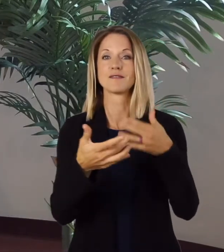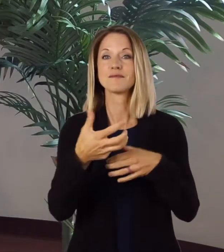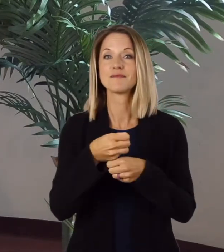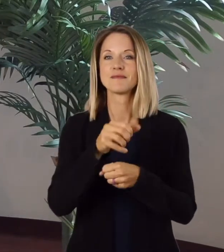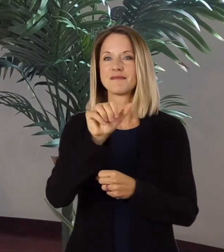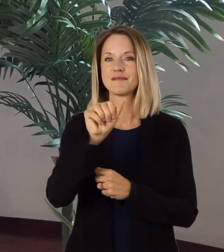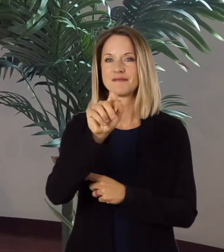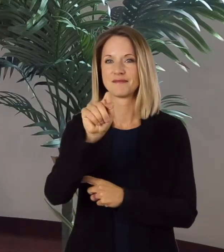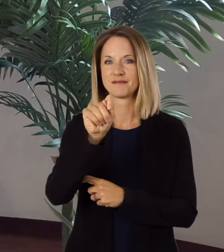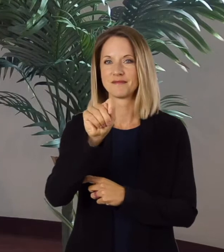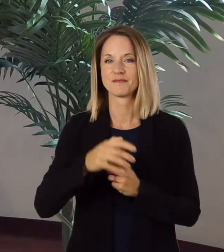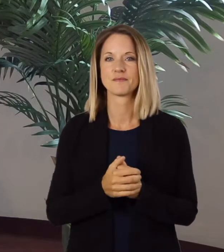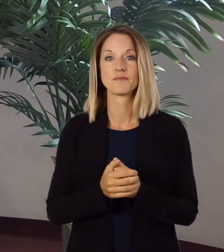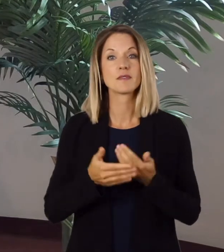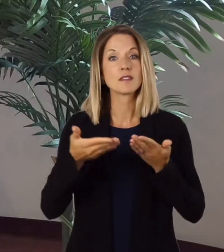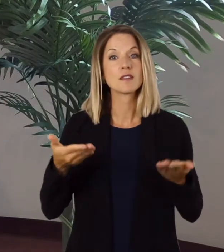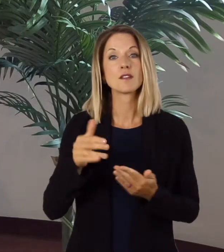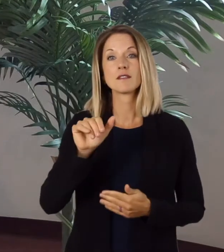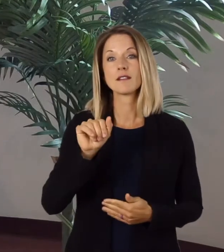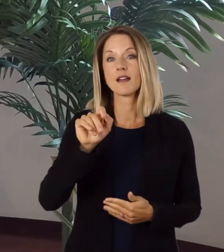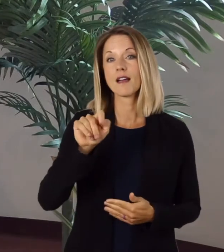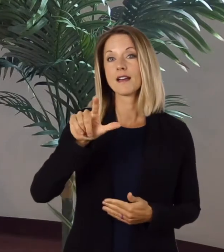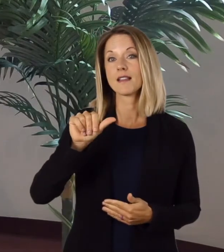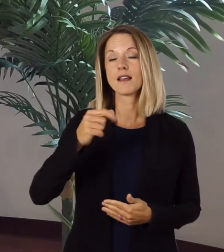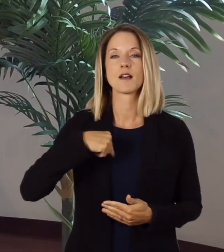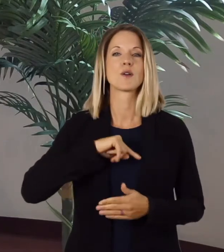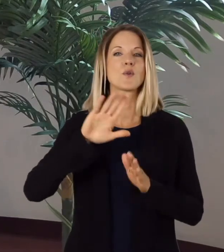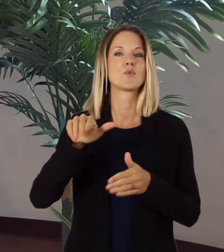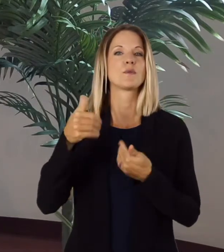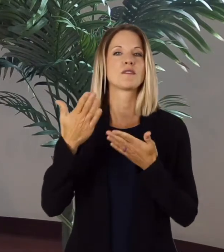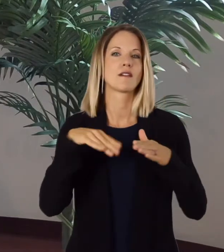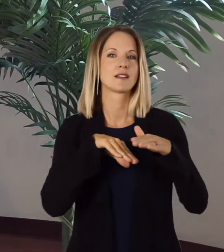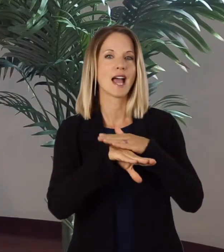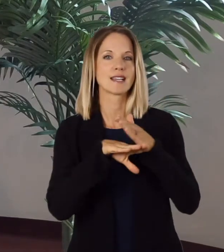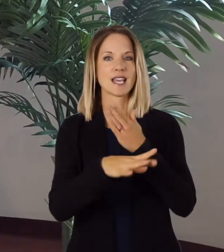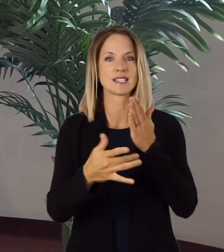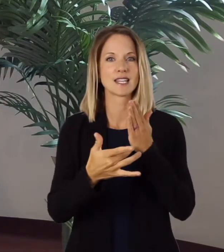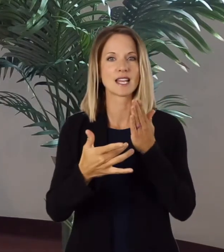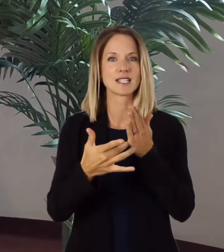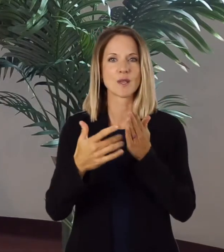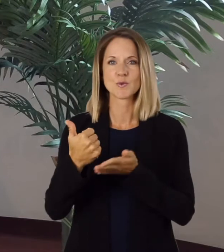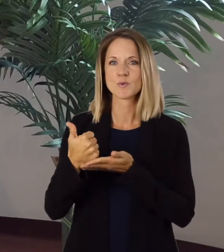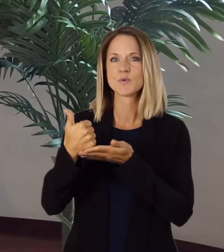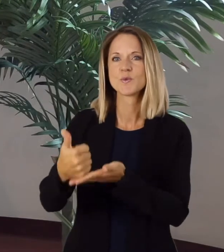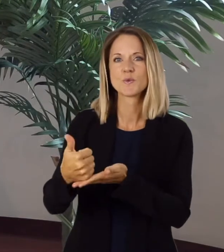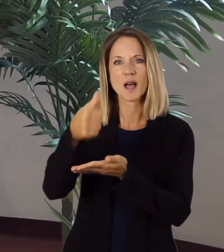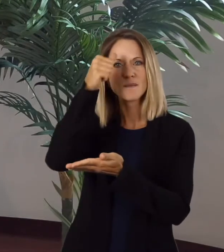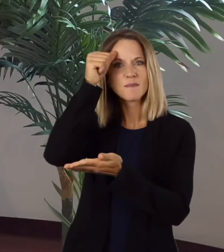So here at ATLA, we provide access technology to help Alaskans become more